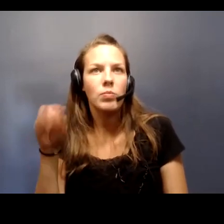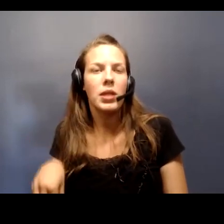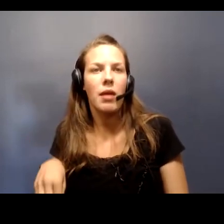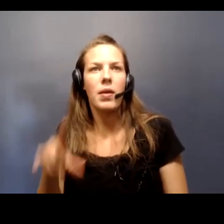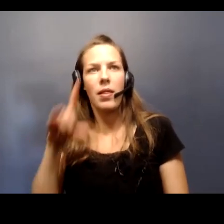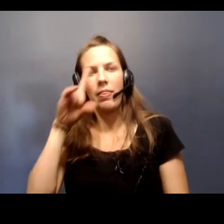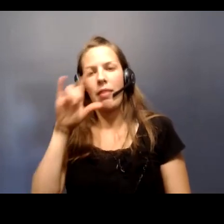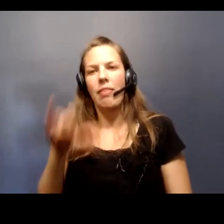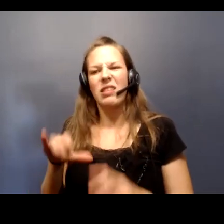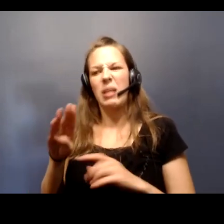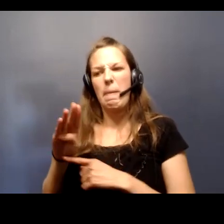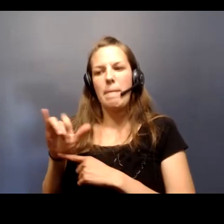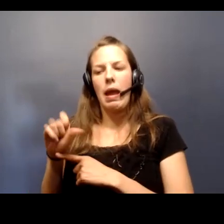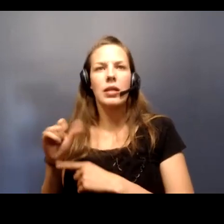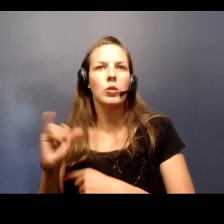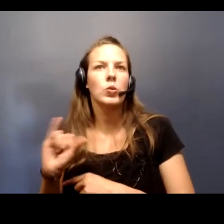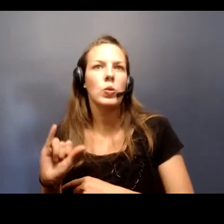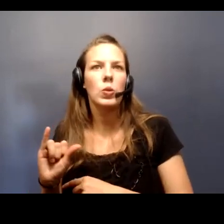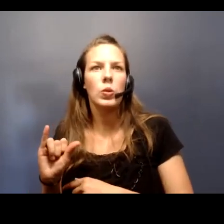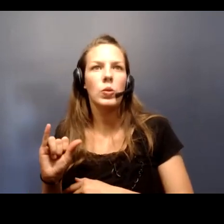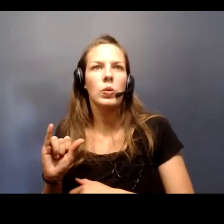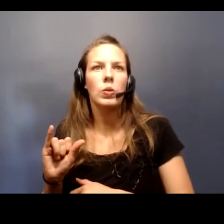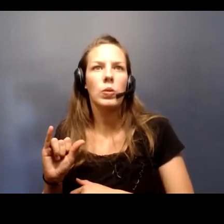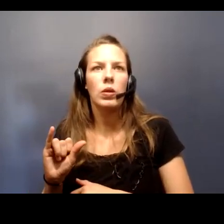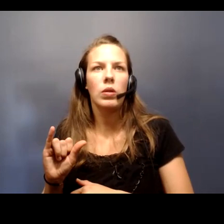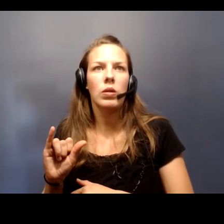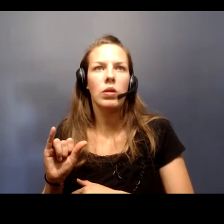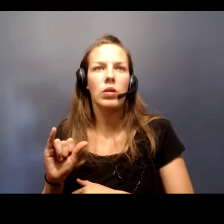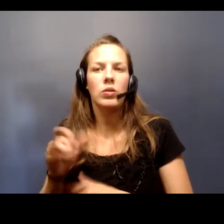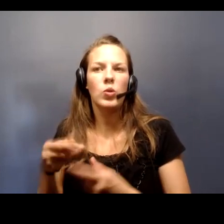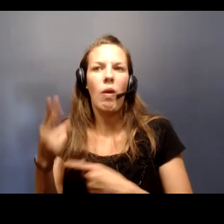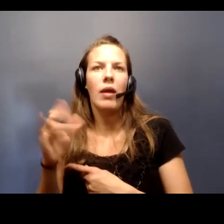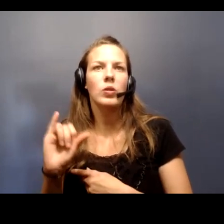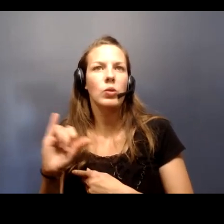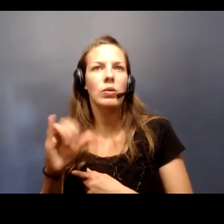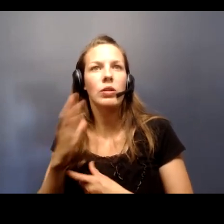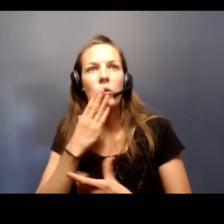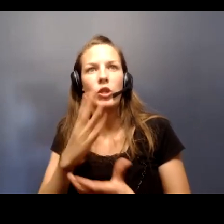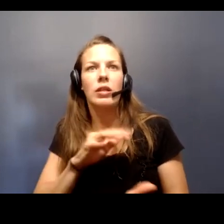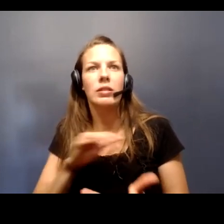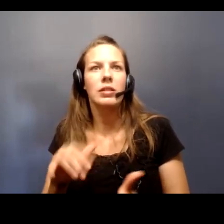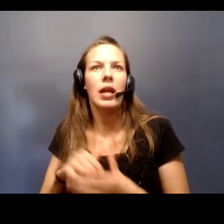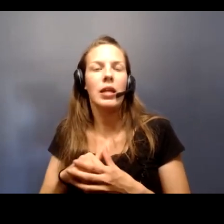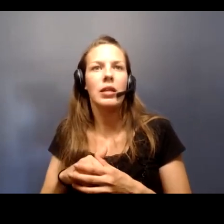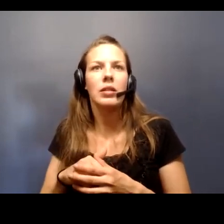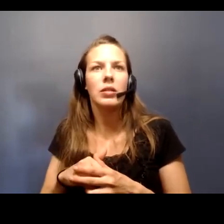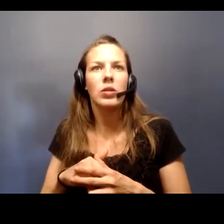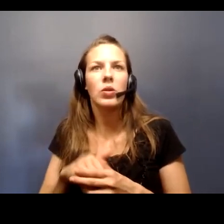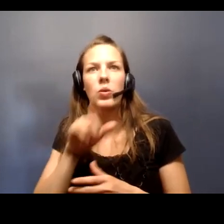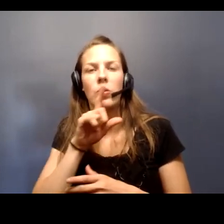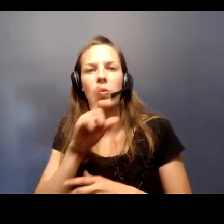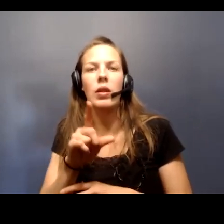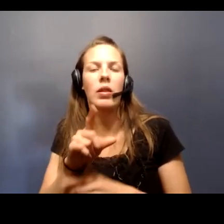that's biased and probably substantially too high. So good studies really await